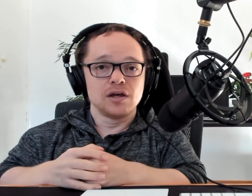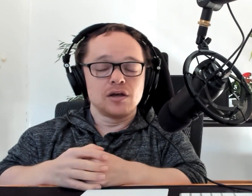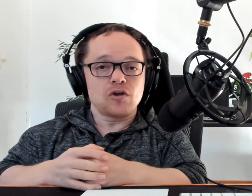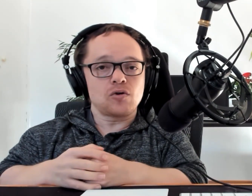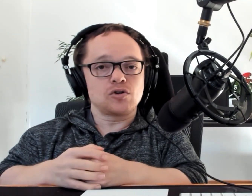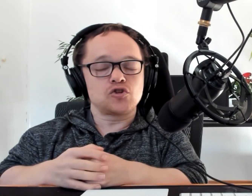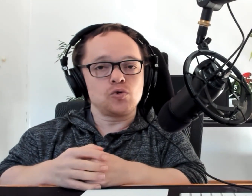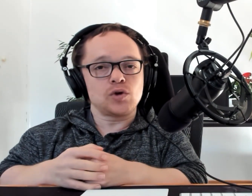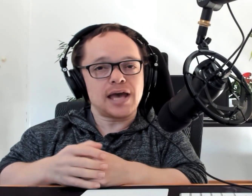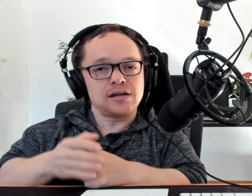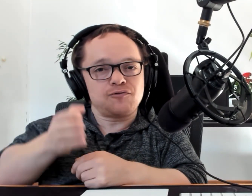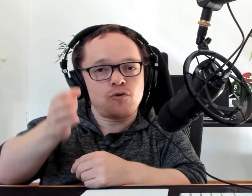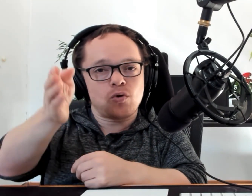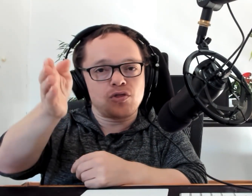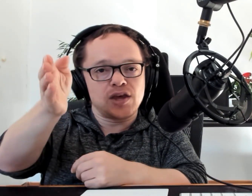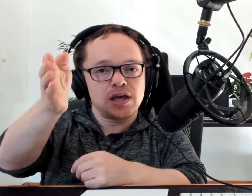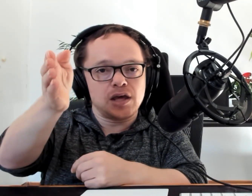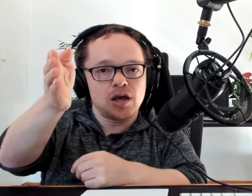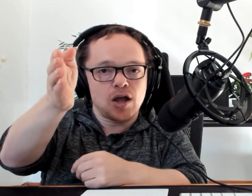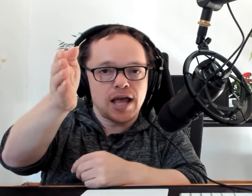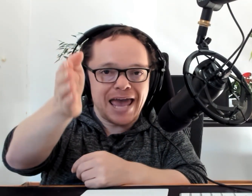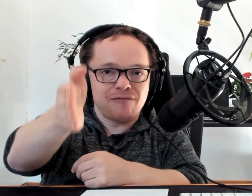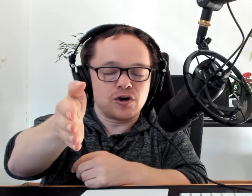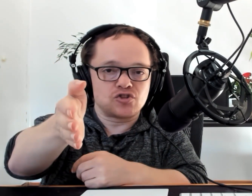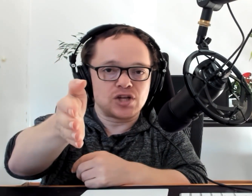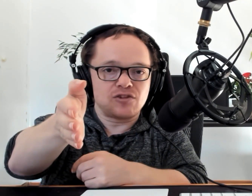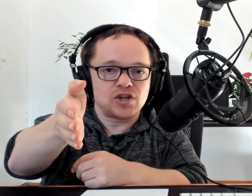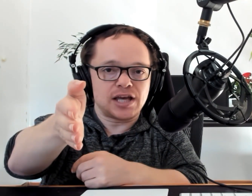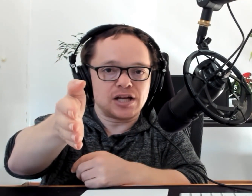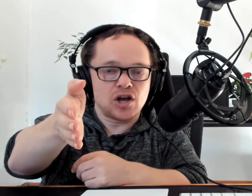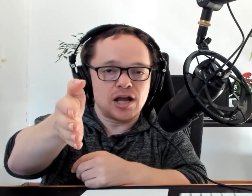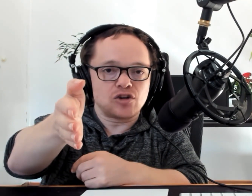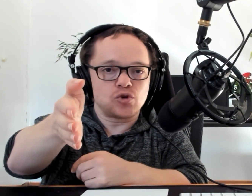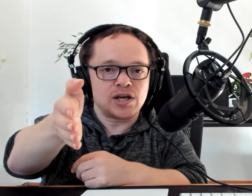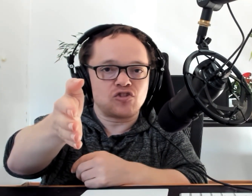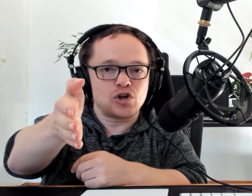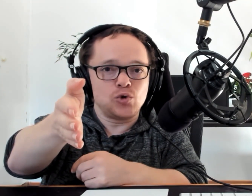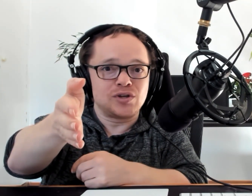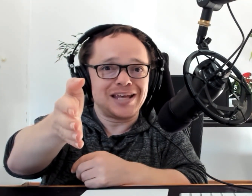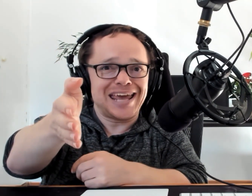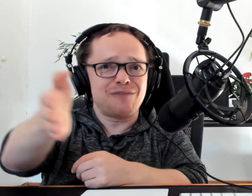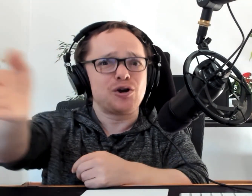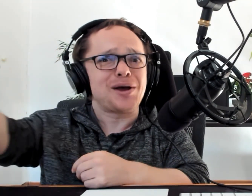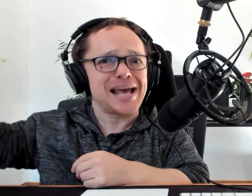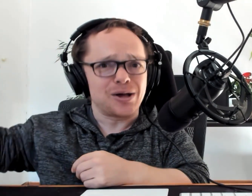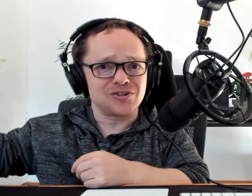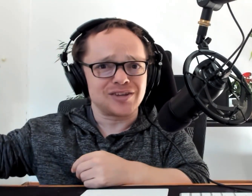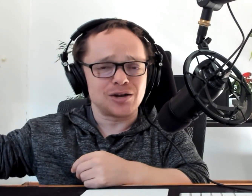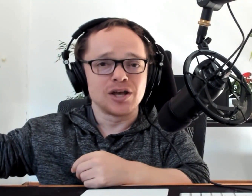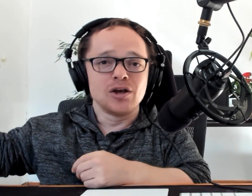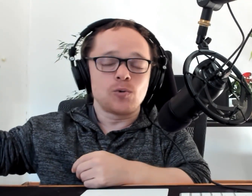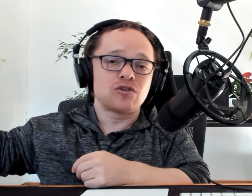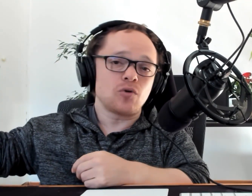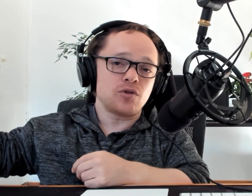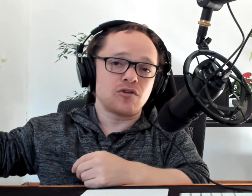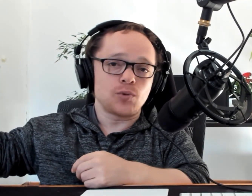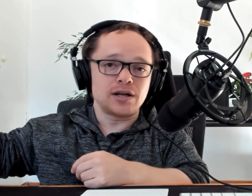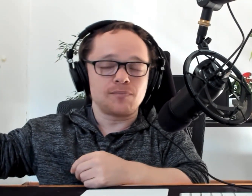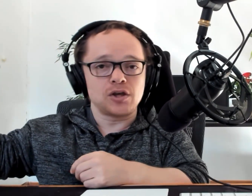So to cater for the average is to exclude everyone else. And we saw this when the